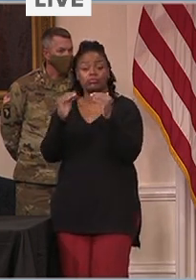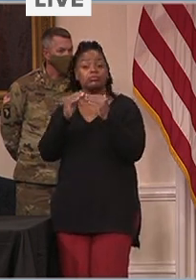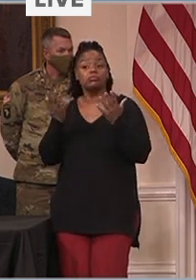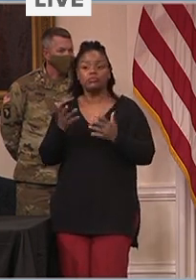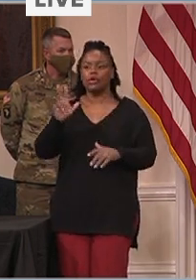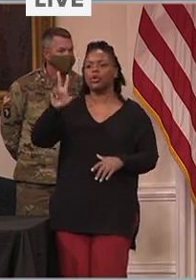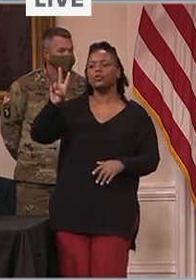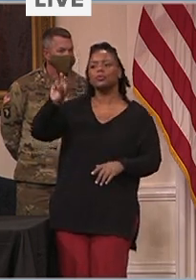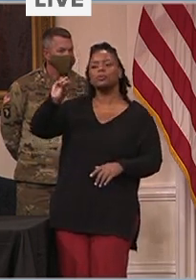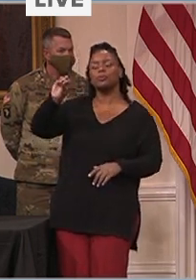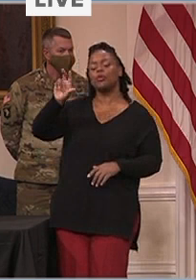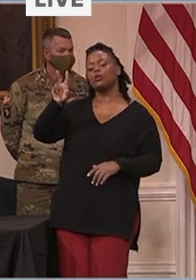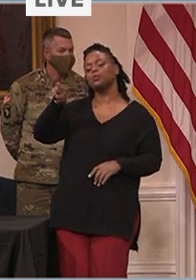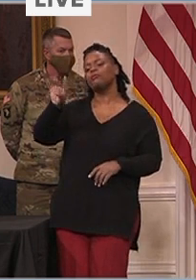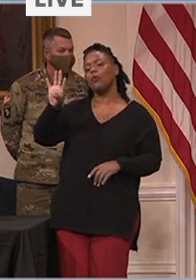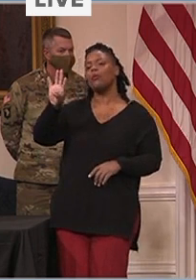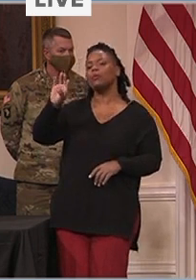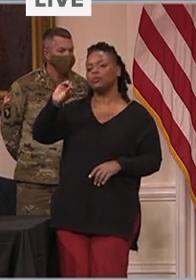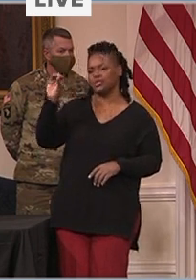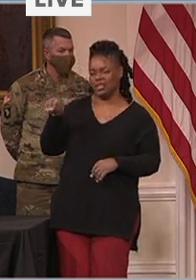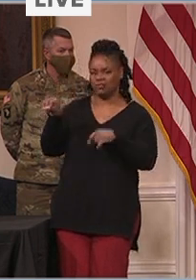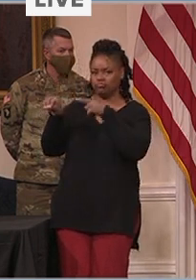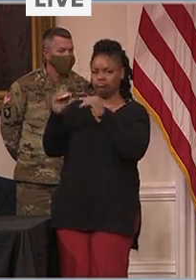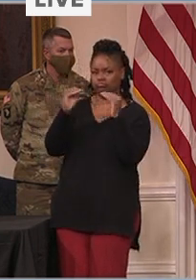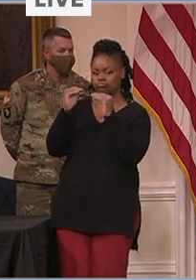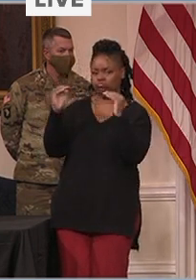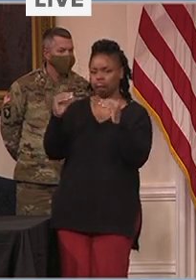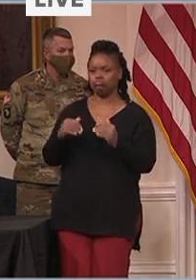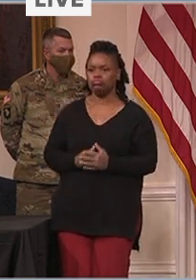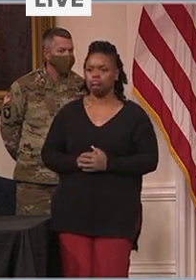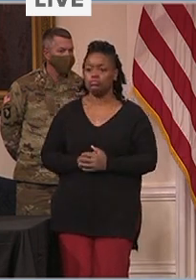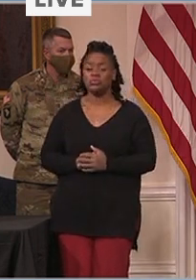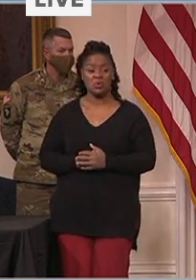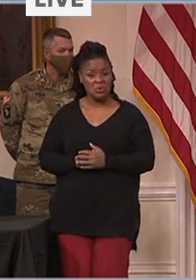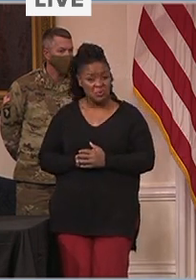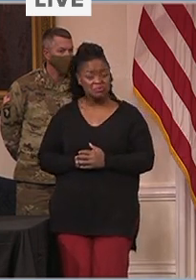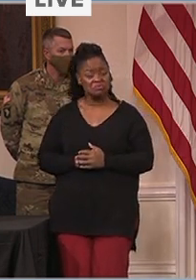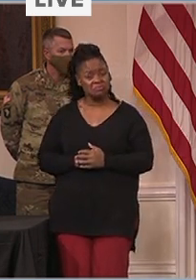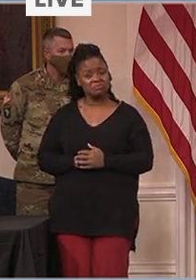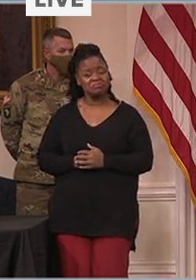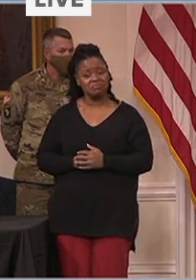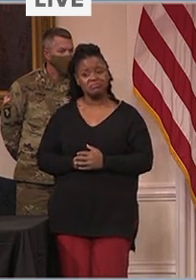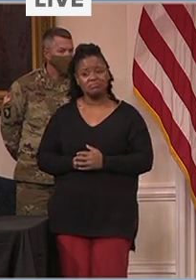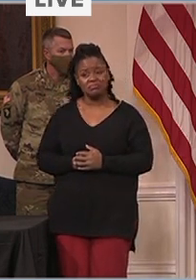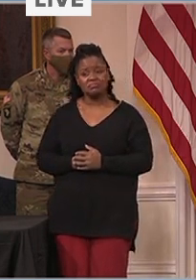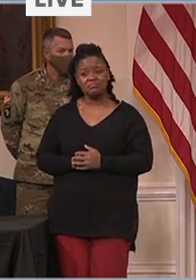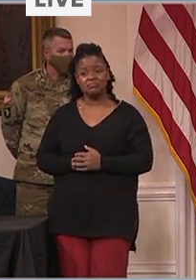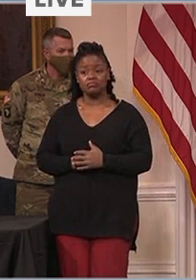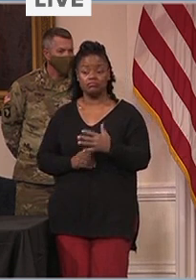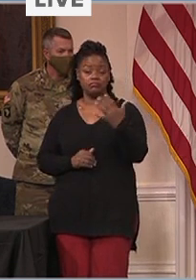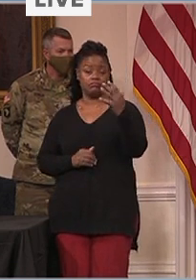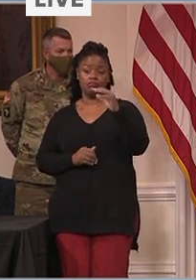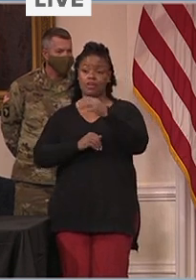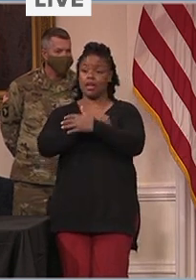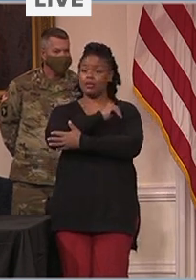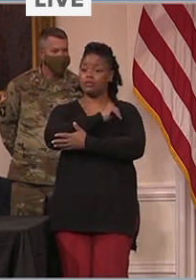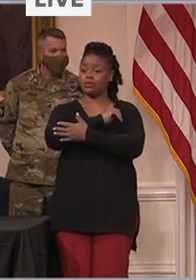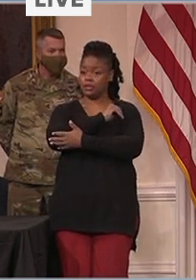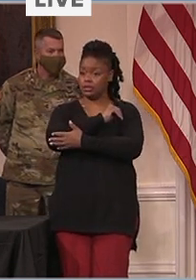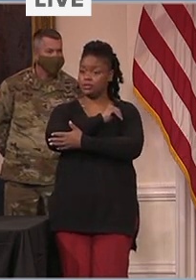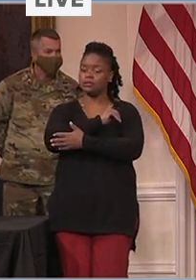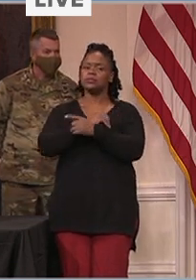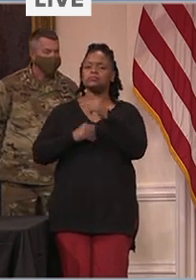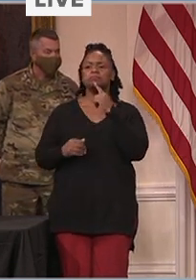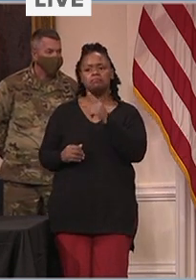of what we have deployed to them. Five counties have done a remarkable job